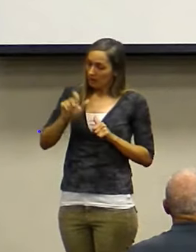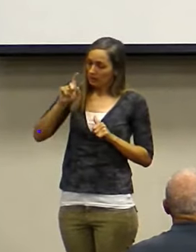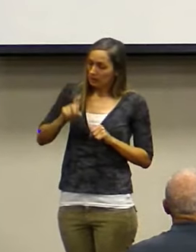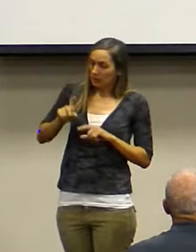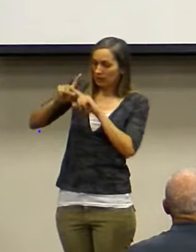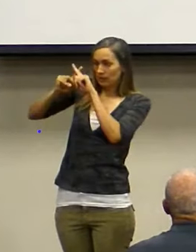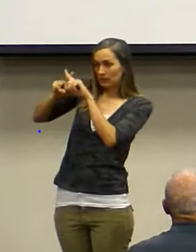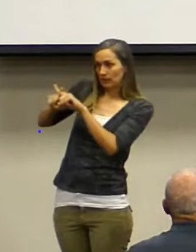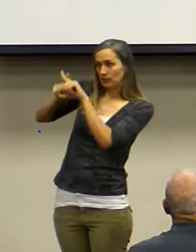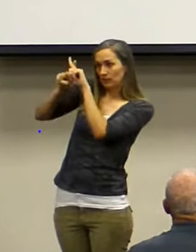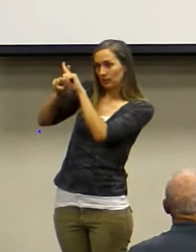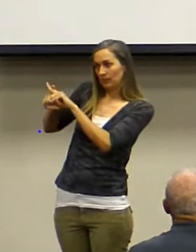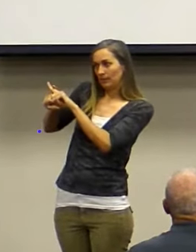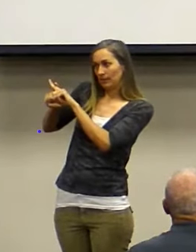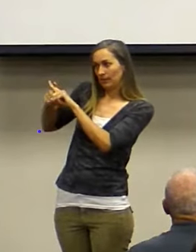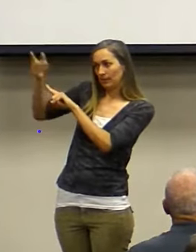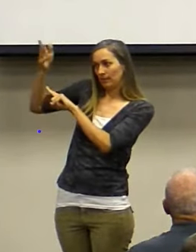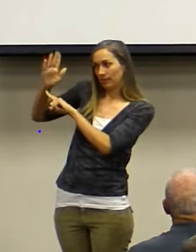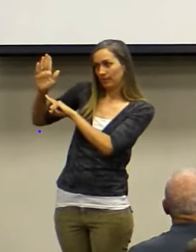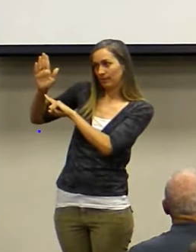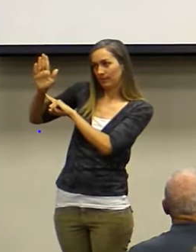God.